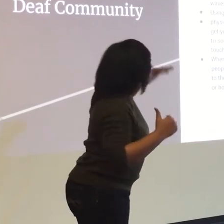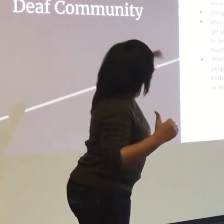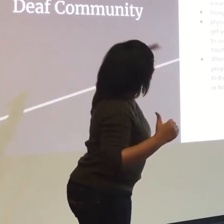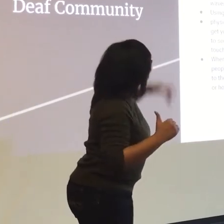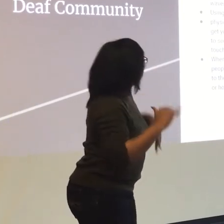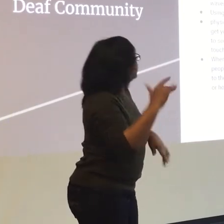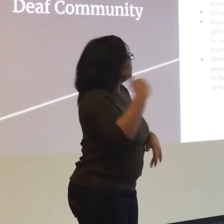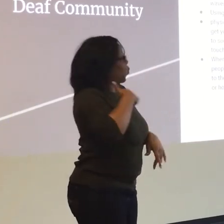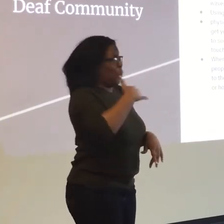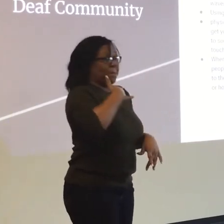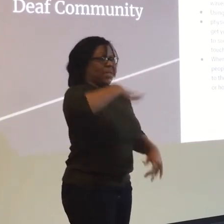know, know.